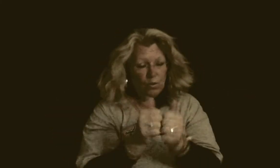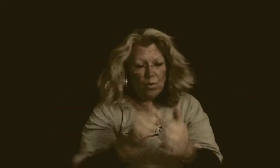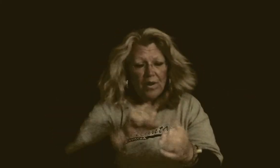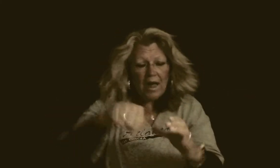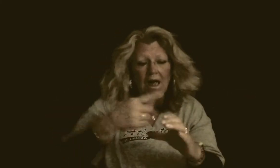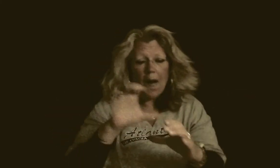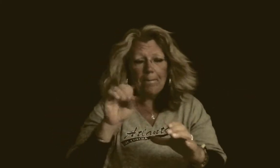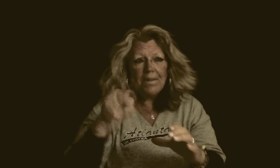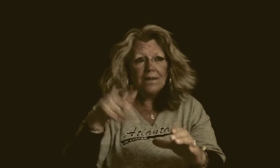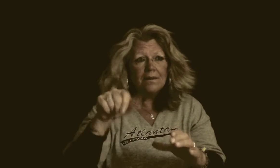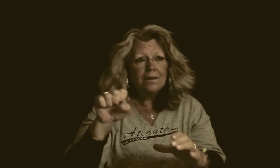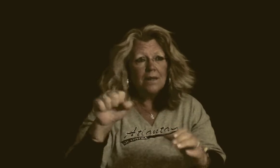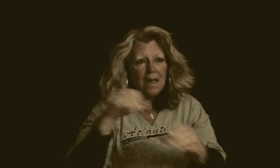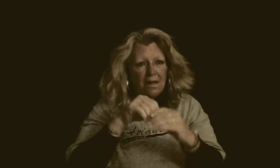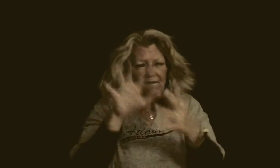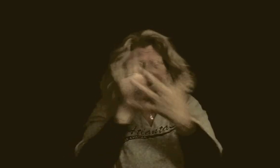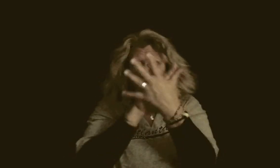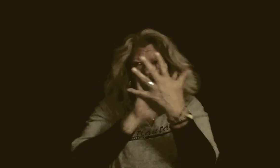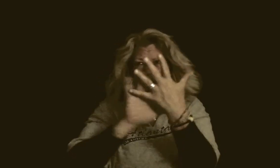with a compass in the fog